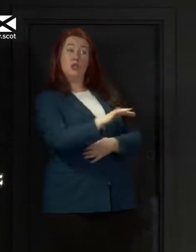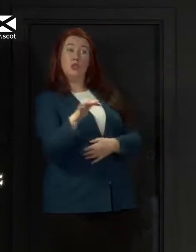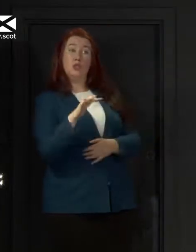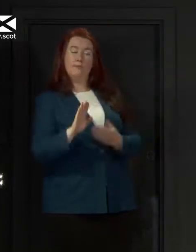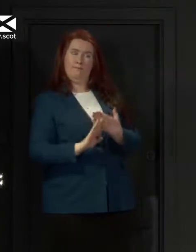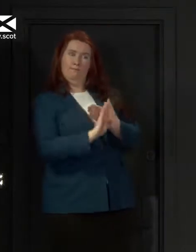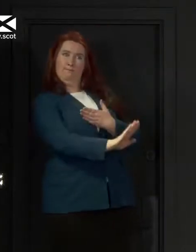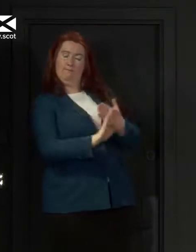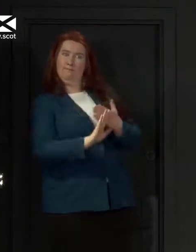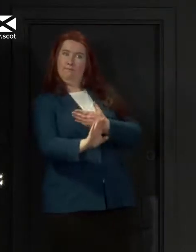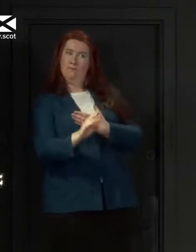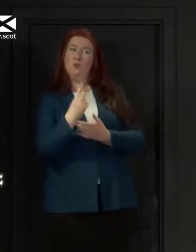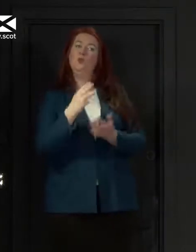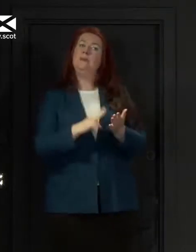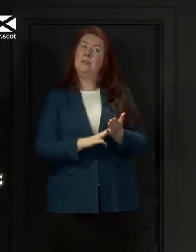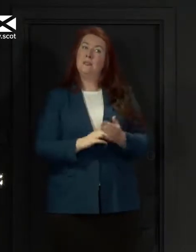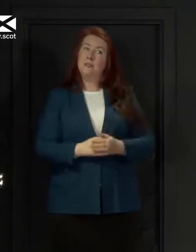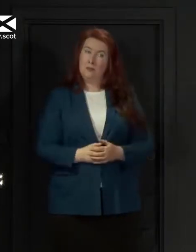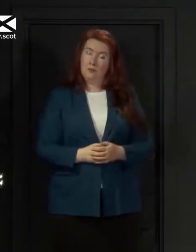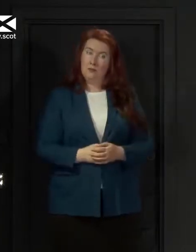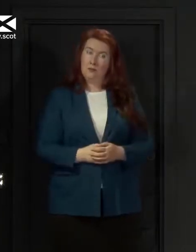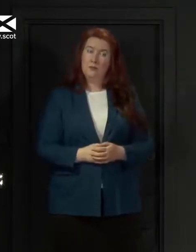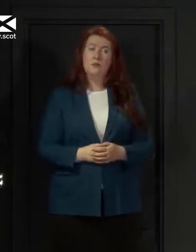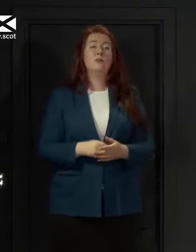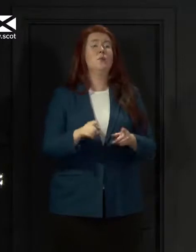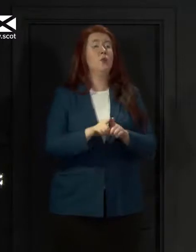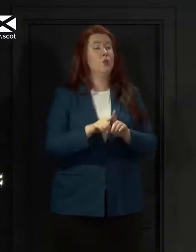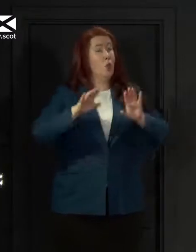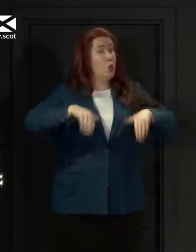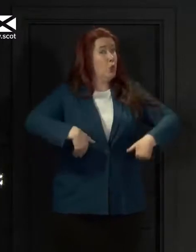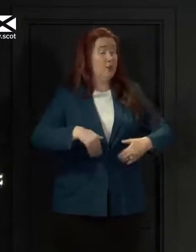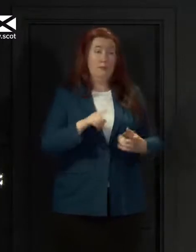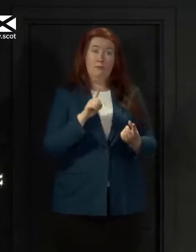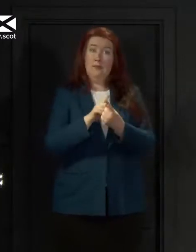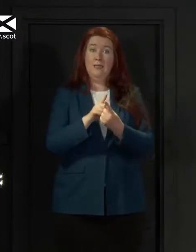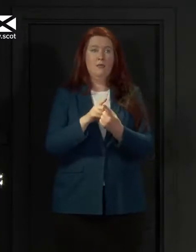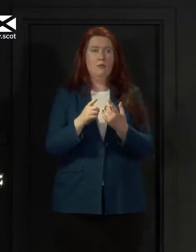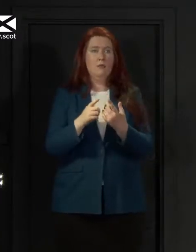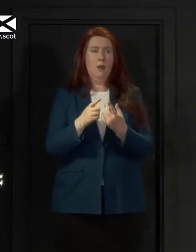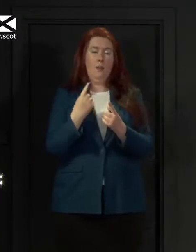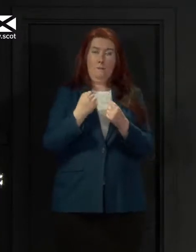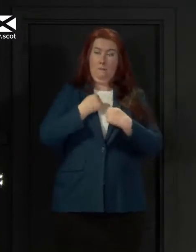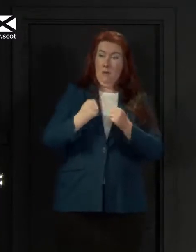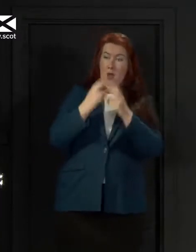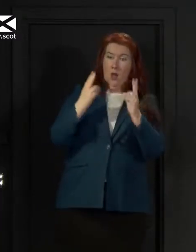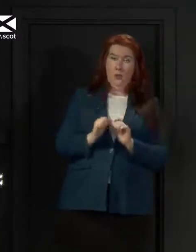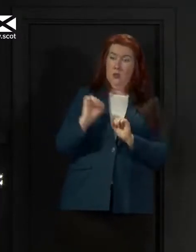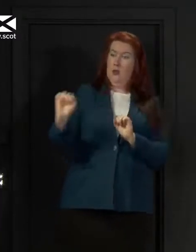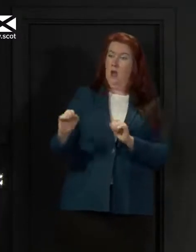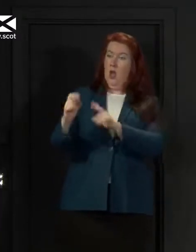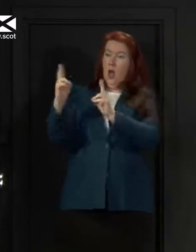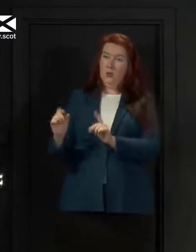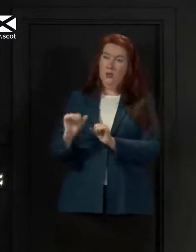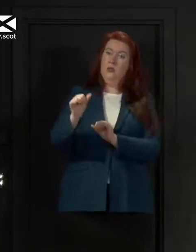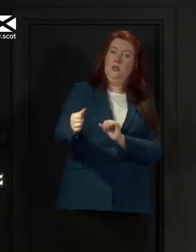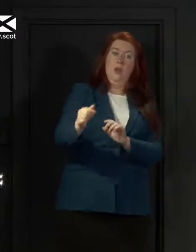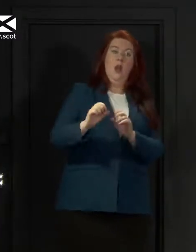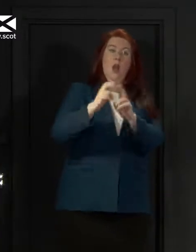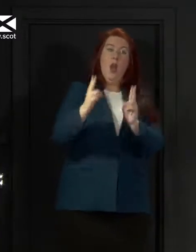in the same place as you. And you should not meet with more than one household once in a day.